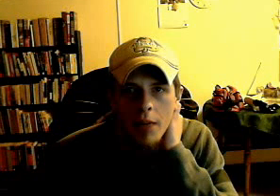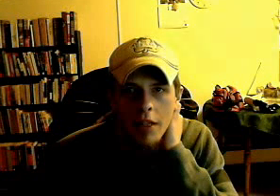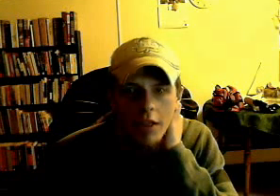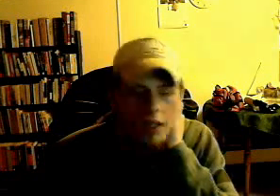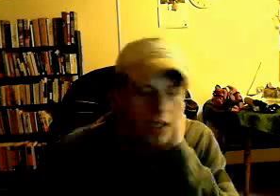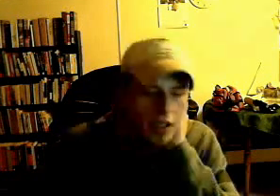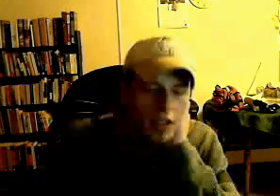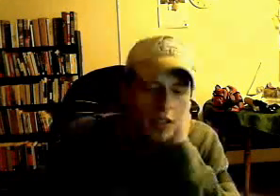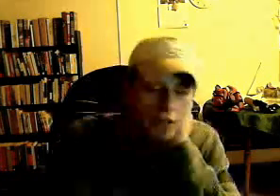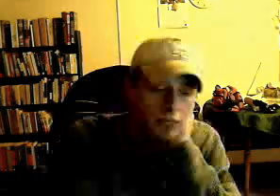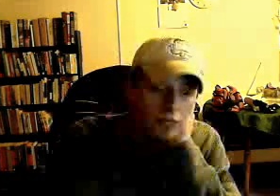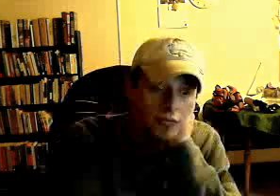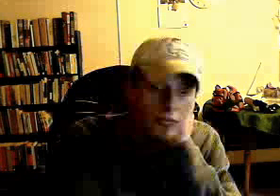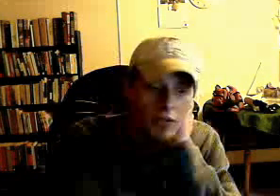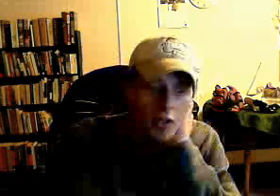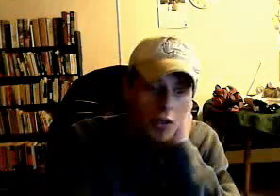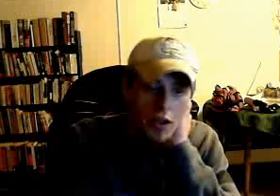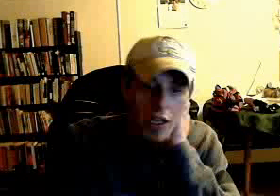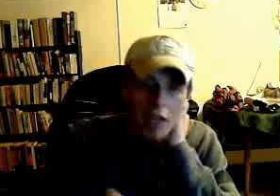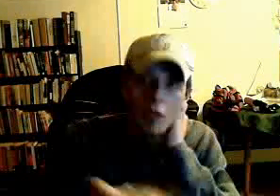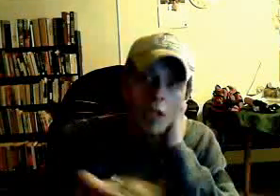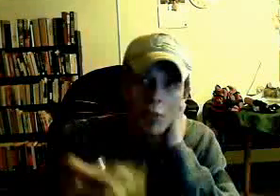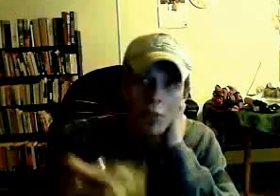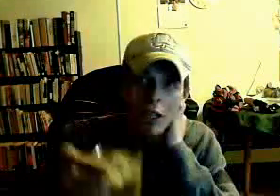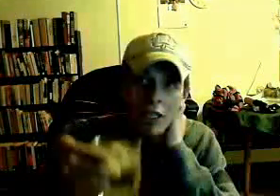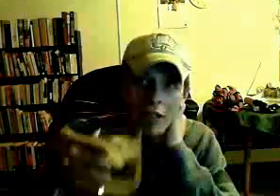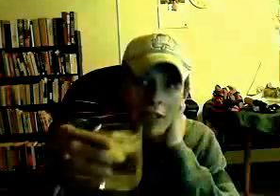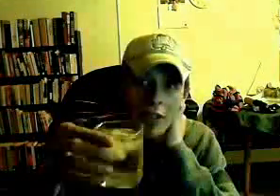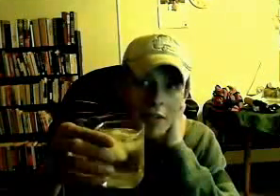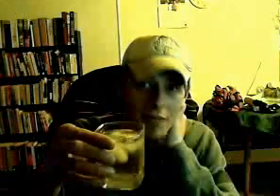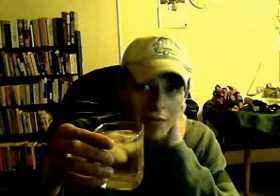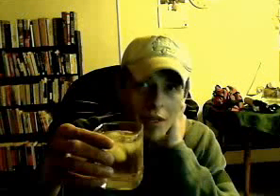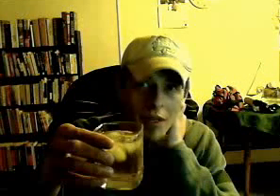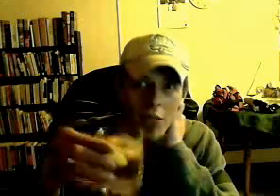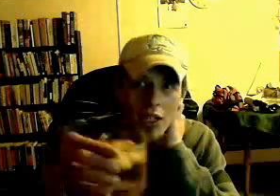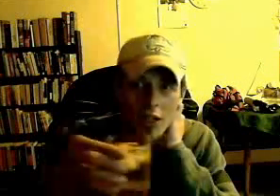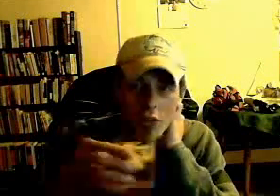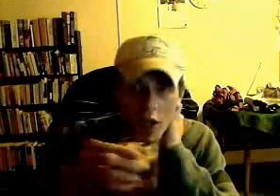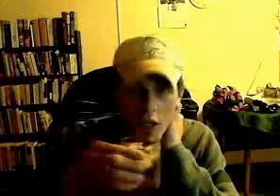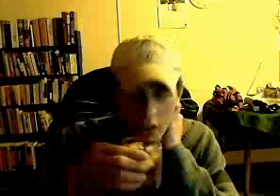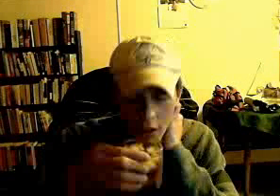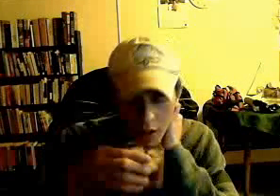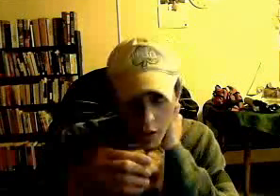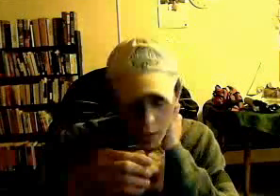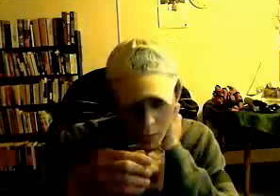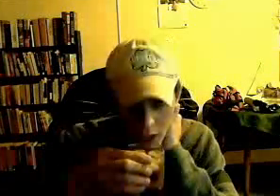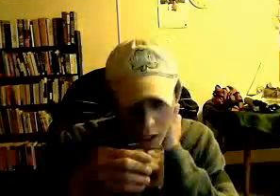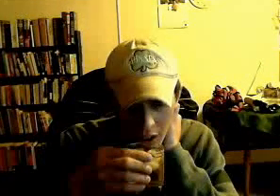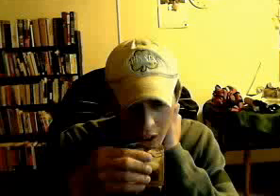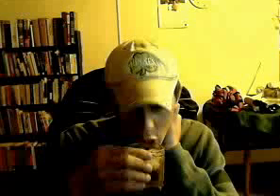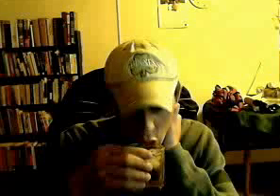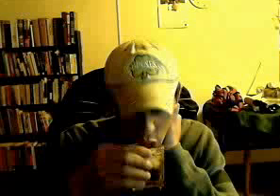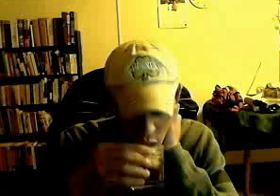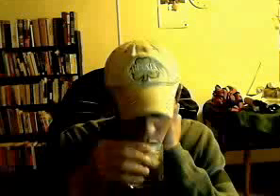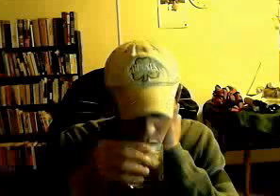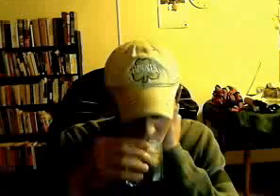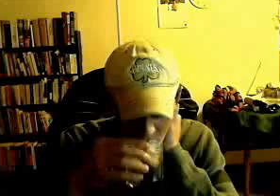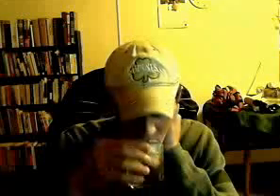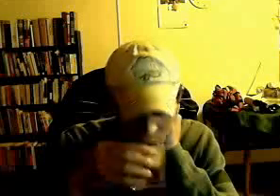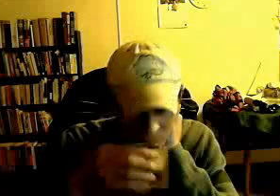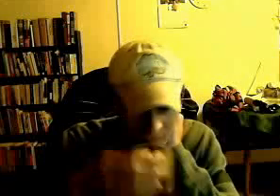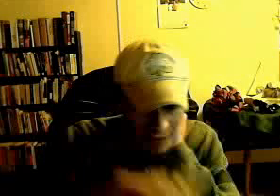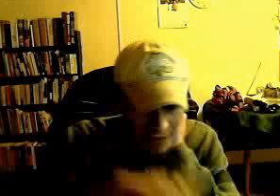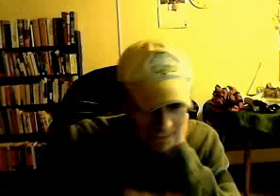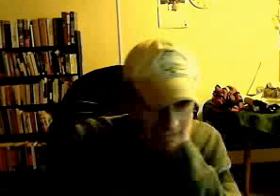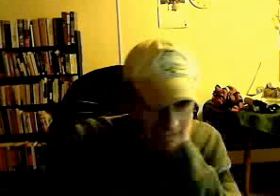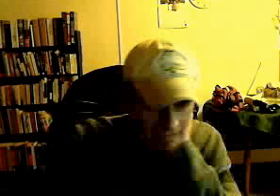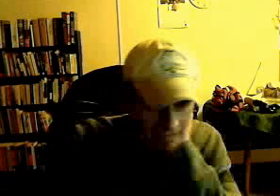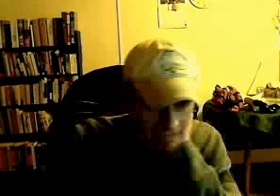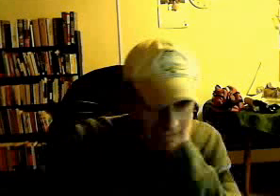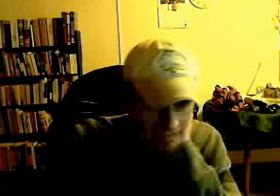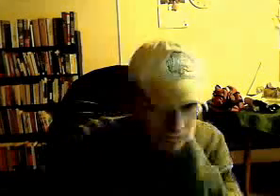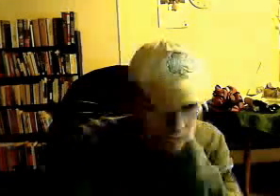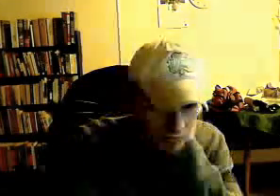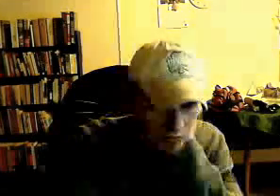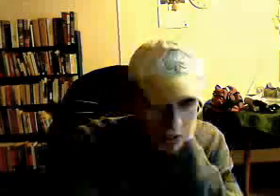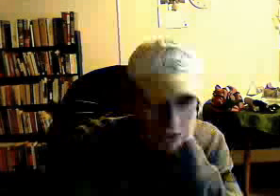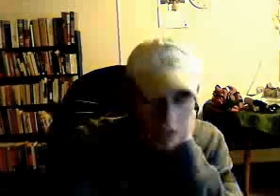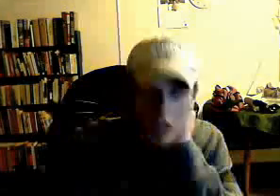anything. The only thing I really believe is I'm going to get drunk. But, I mean,